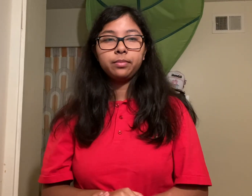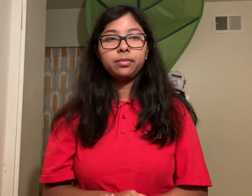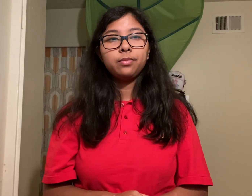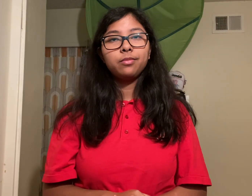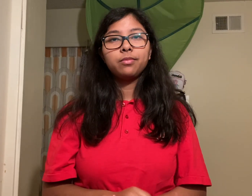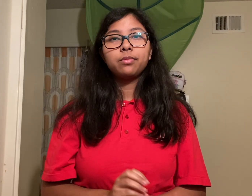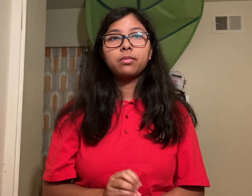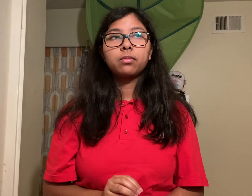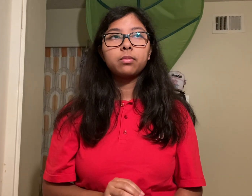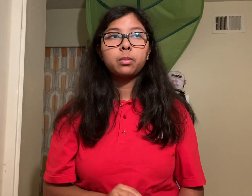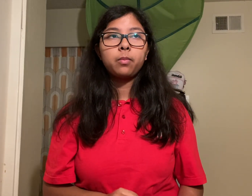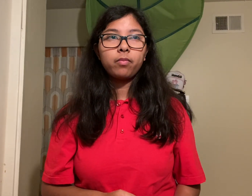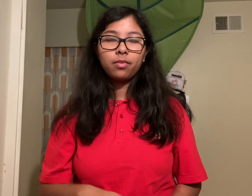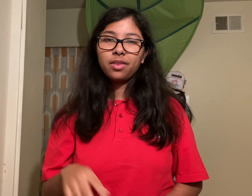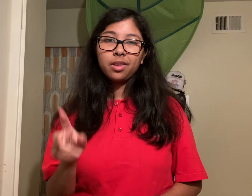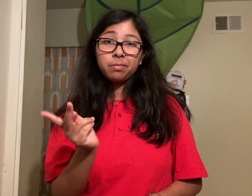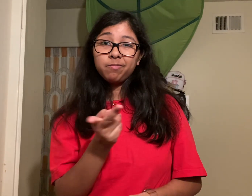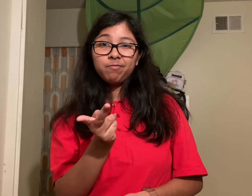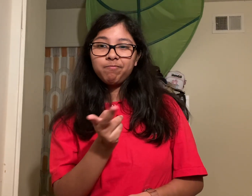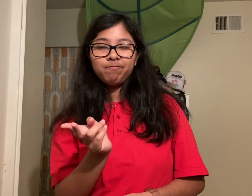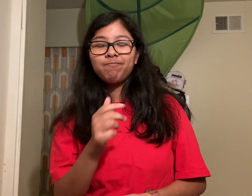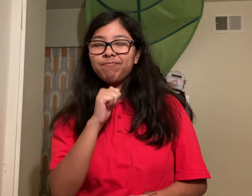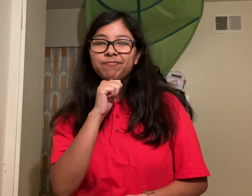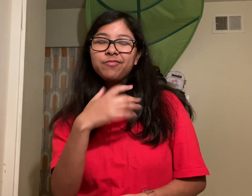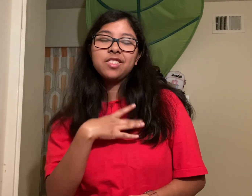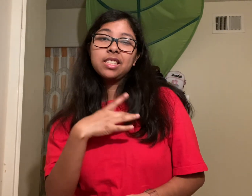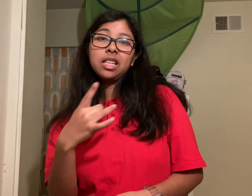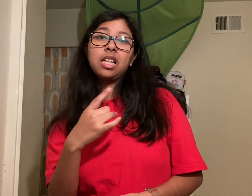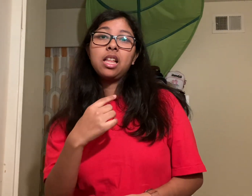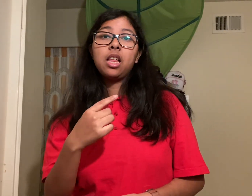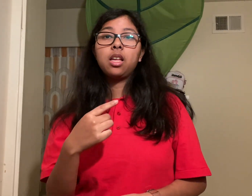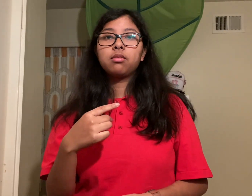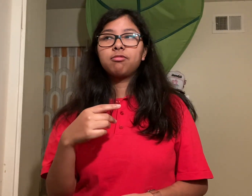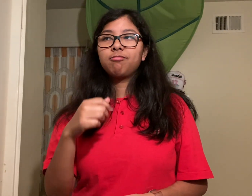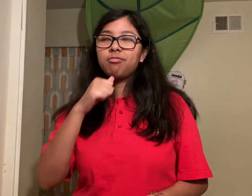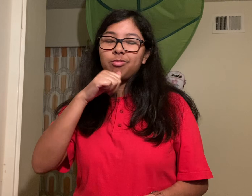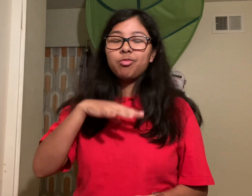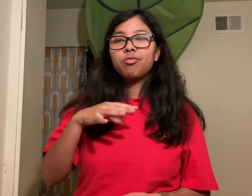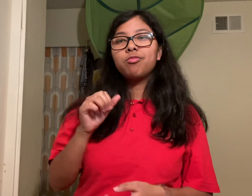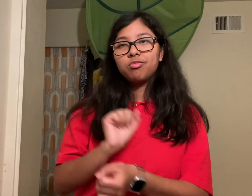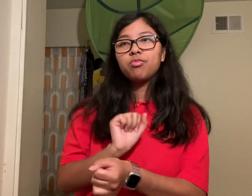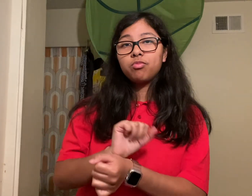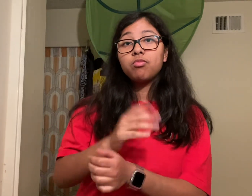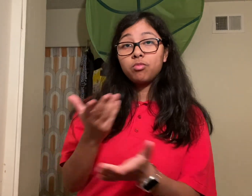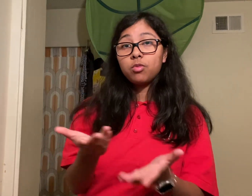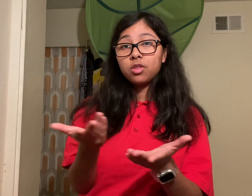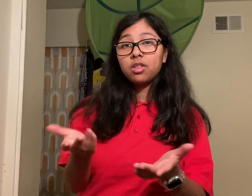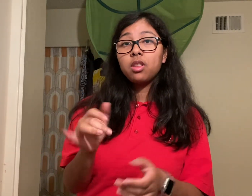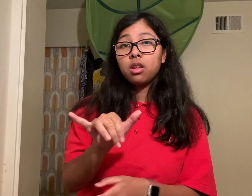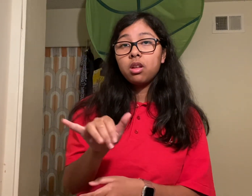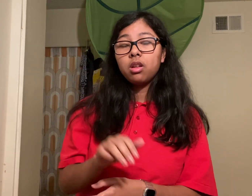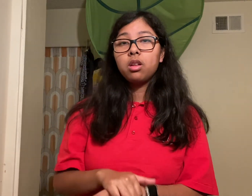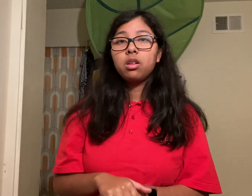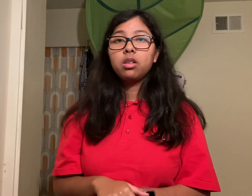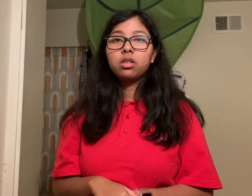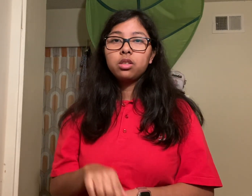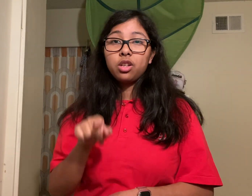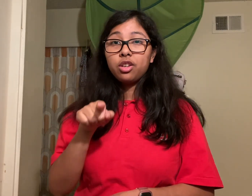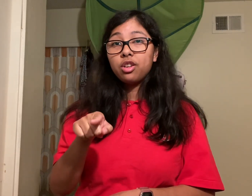name was Barbara so when Julie and her mom decided to buy a pot-bellied pig they decided to name her after Barbara